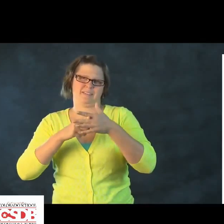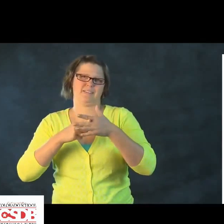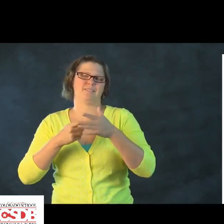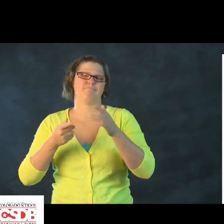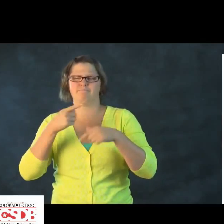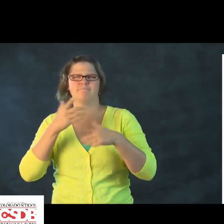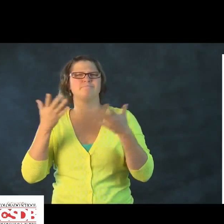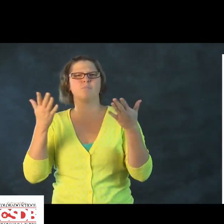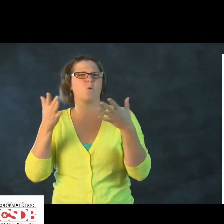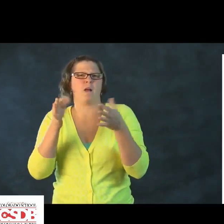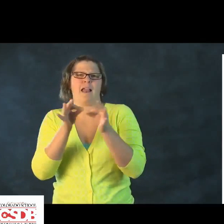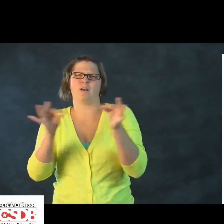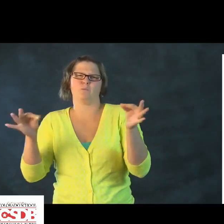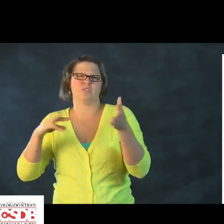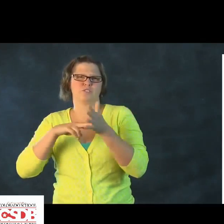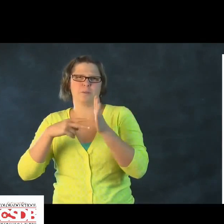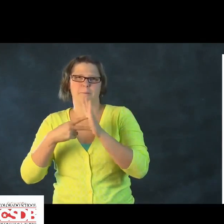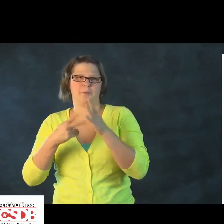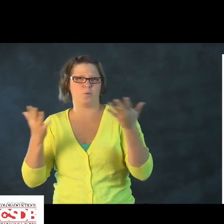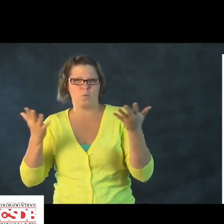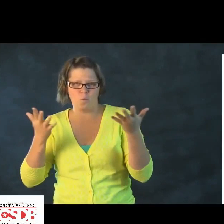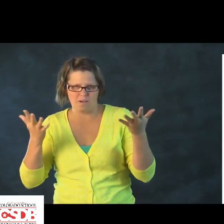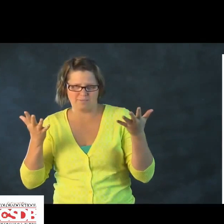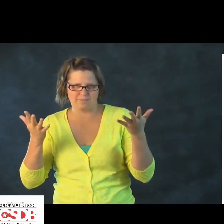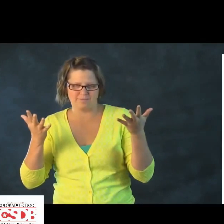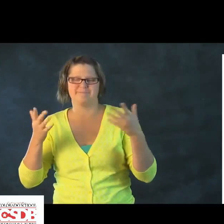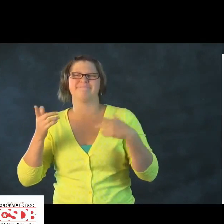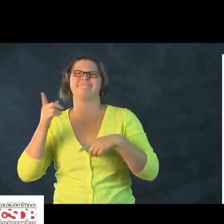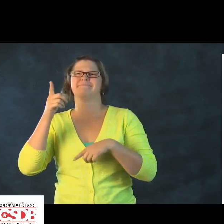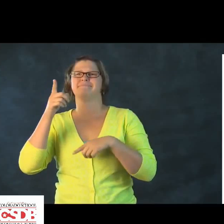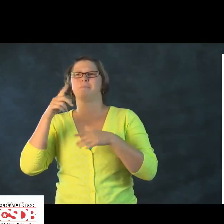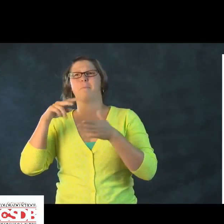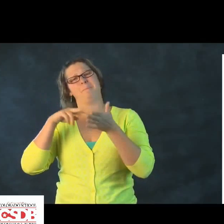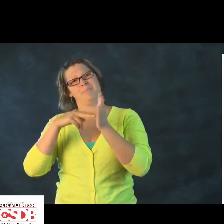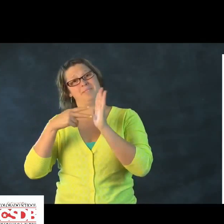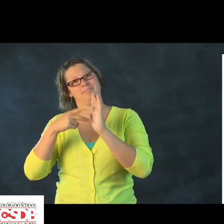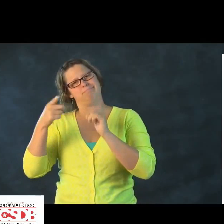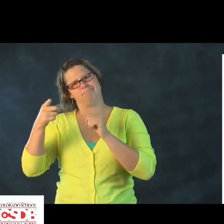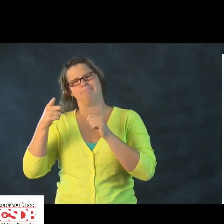you have to define what language is.